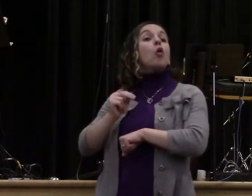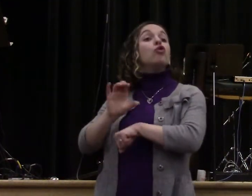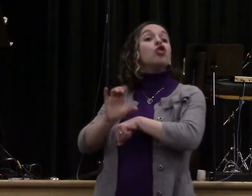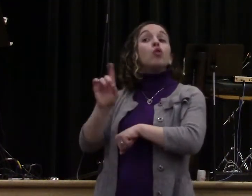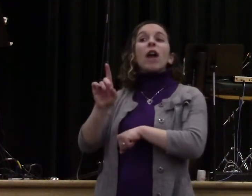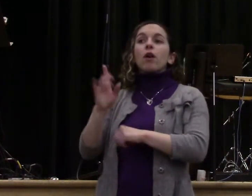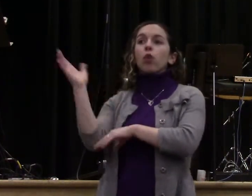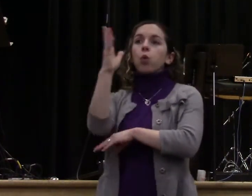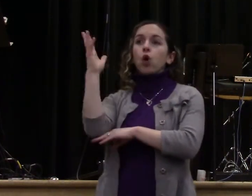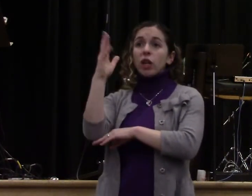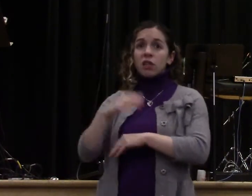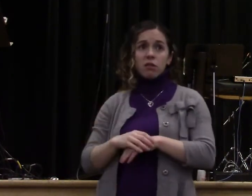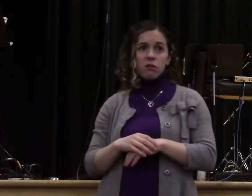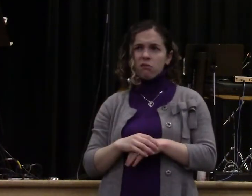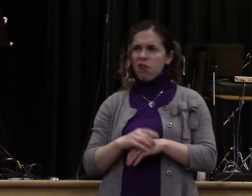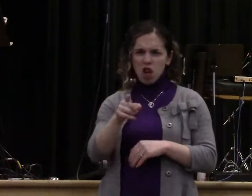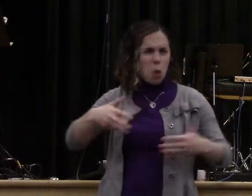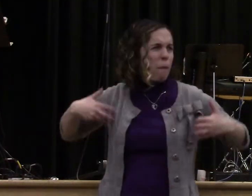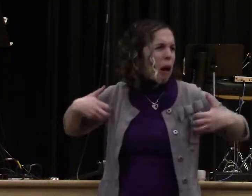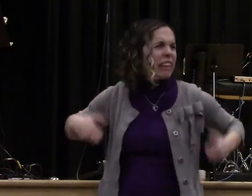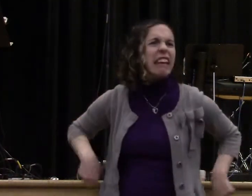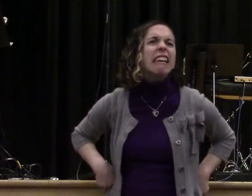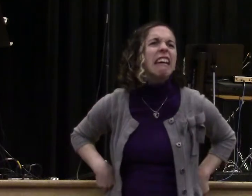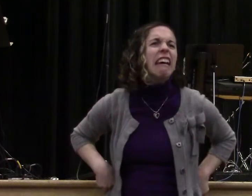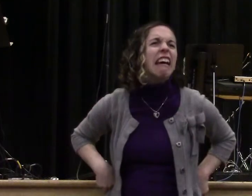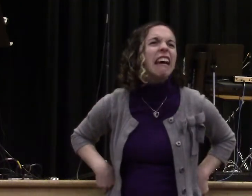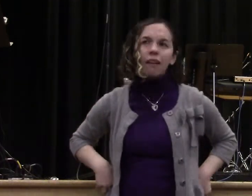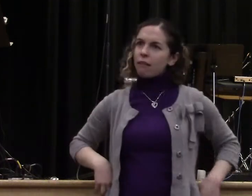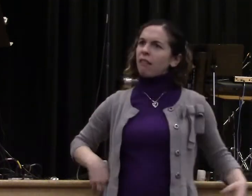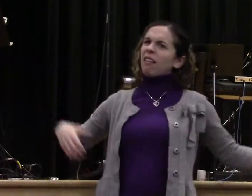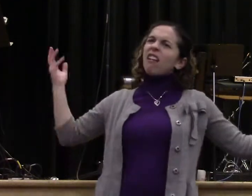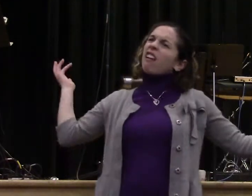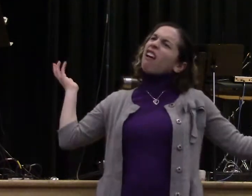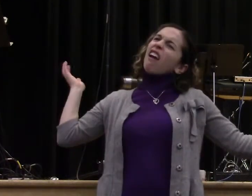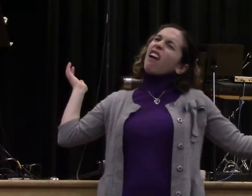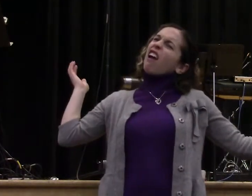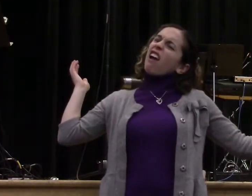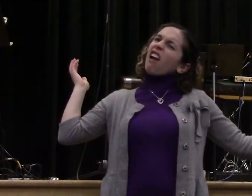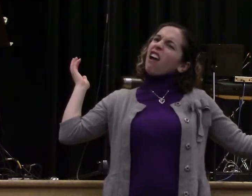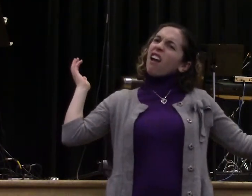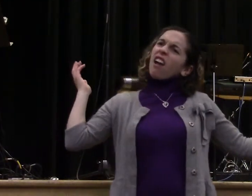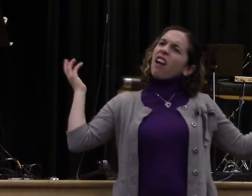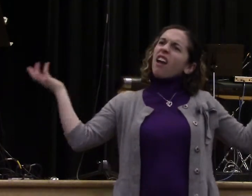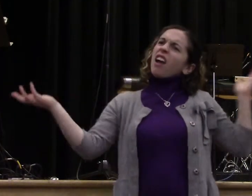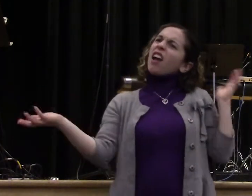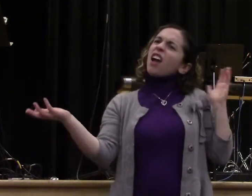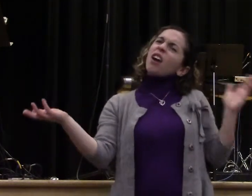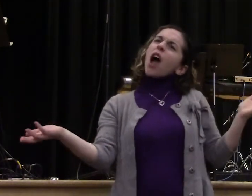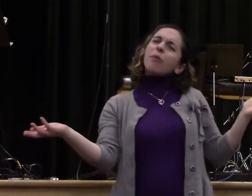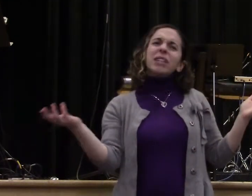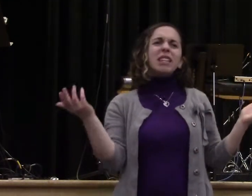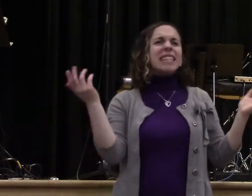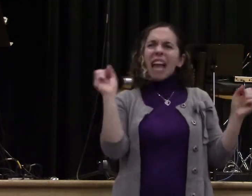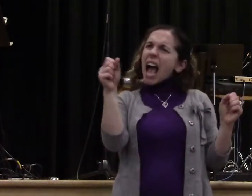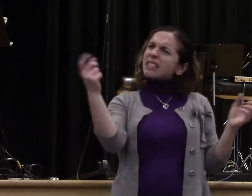You can have church in the woods. You can also rub poison ivy all over your body. There's a lot of stupid things you can do.